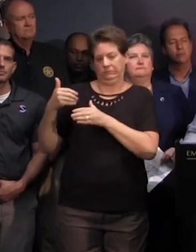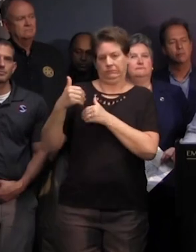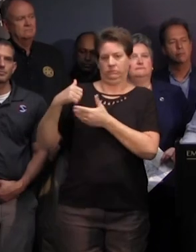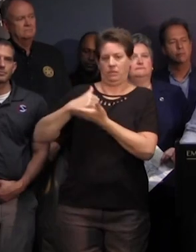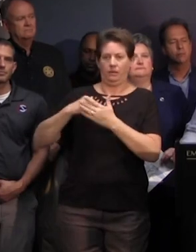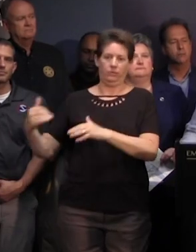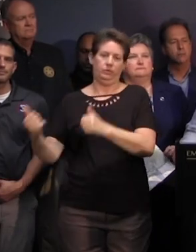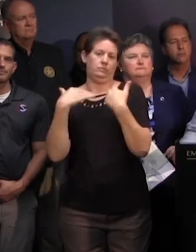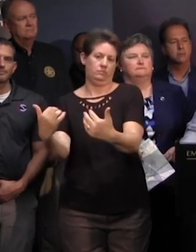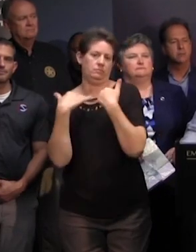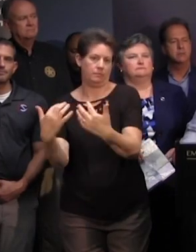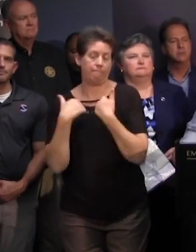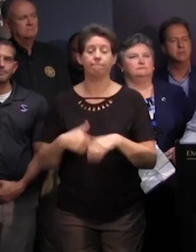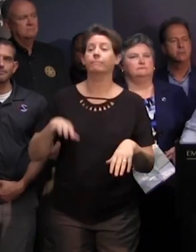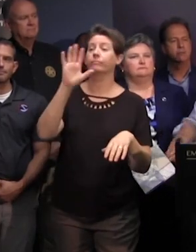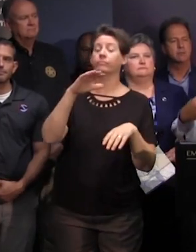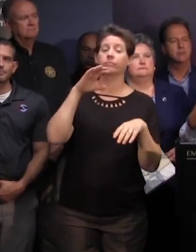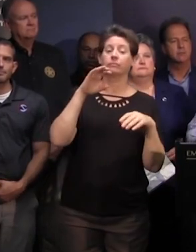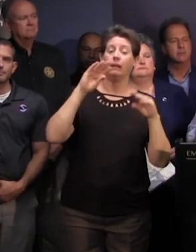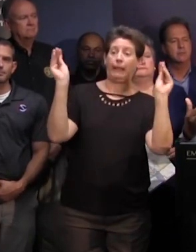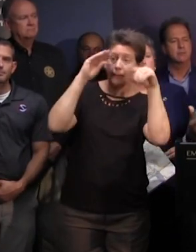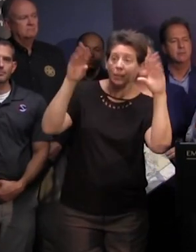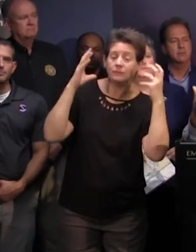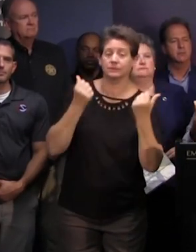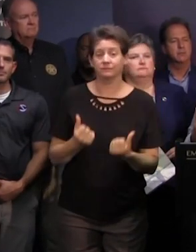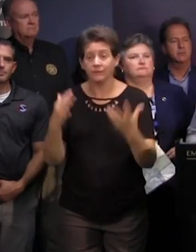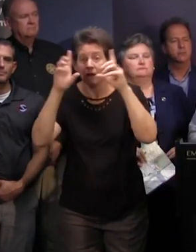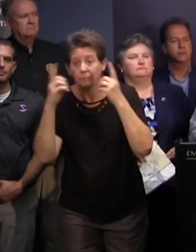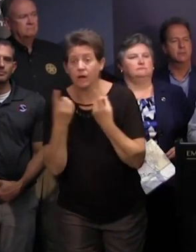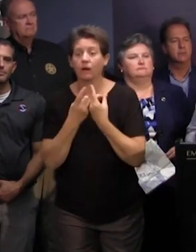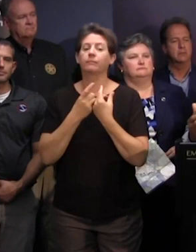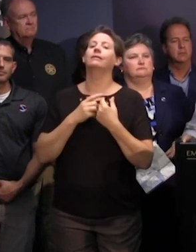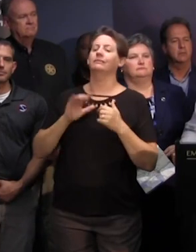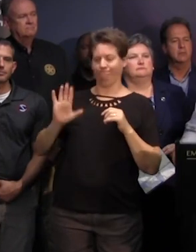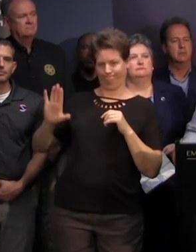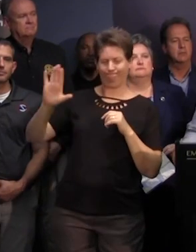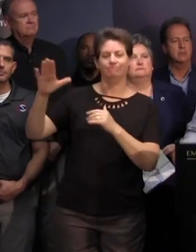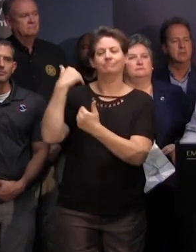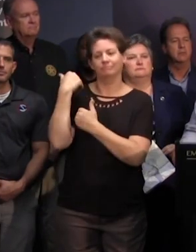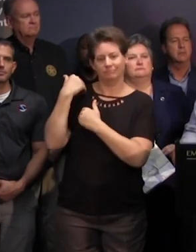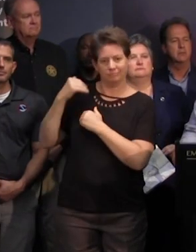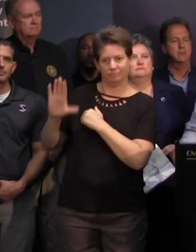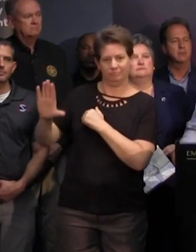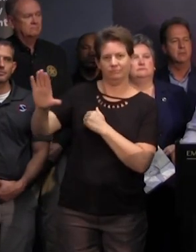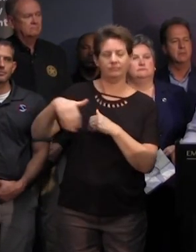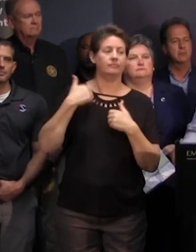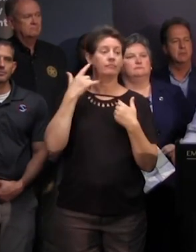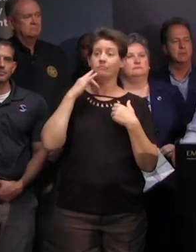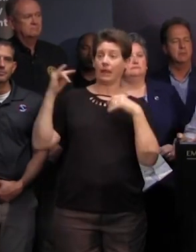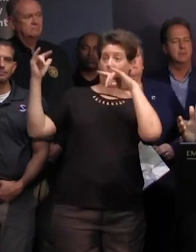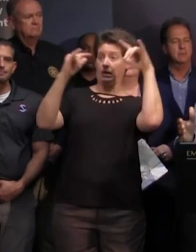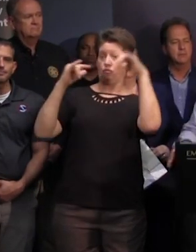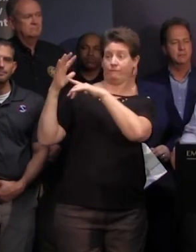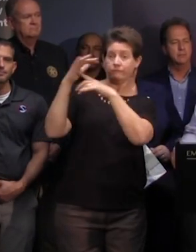of the roadway ems and fire they have certain areas that they are responsible for along the route to respond aircraft as i